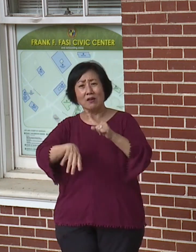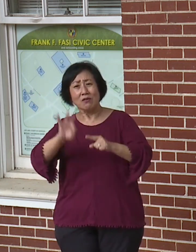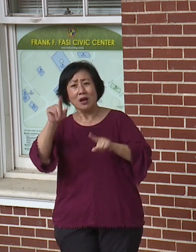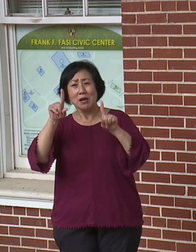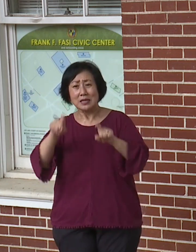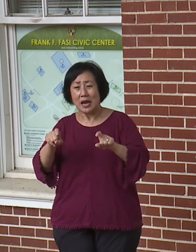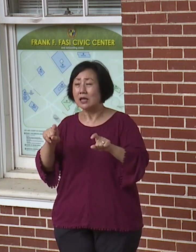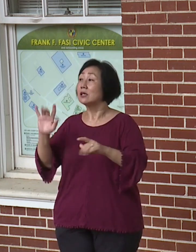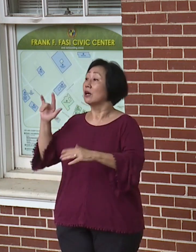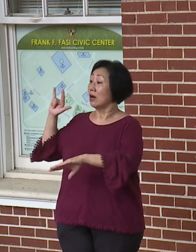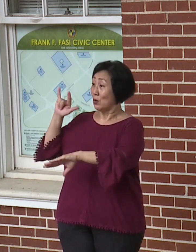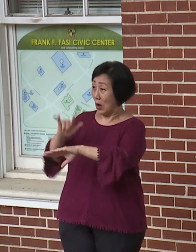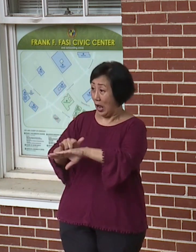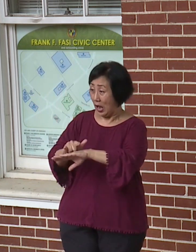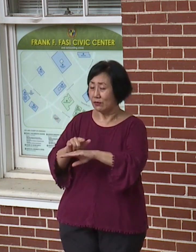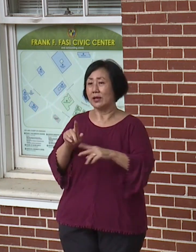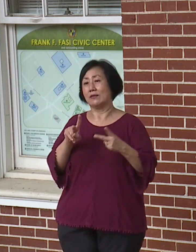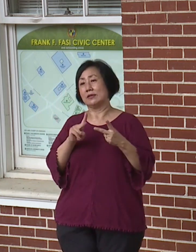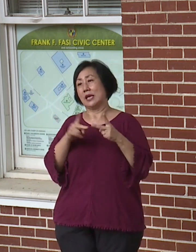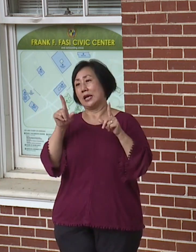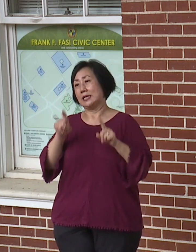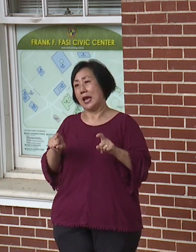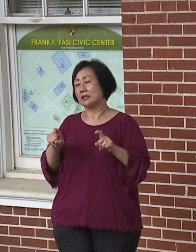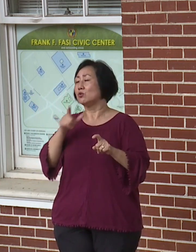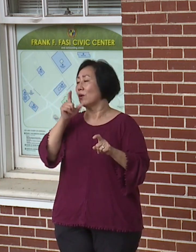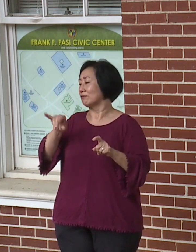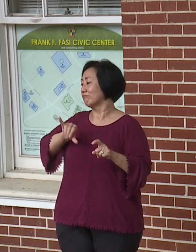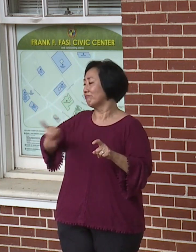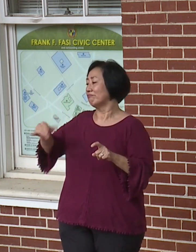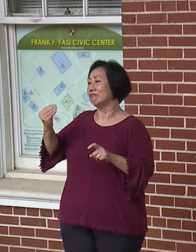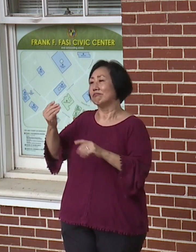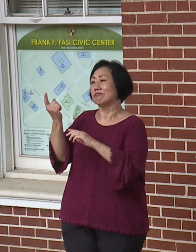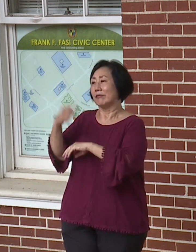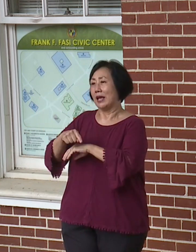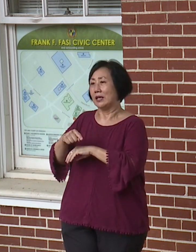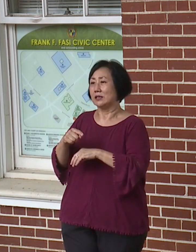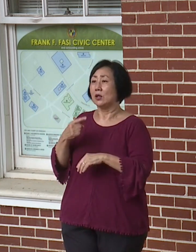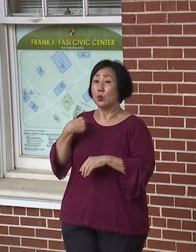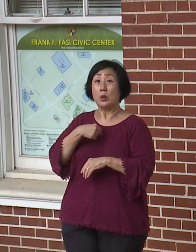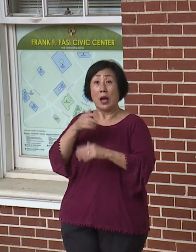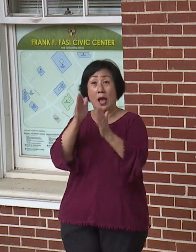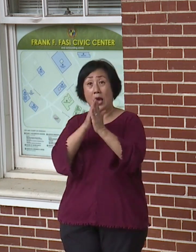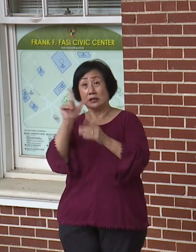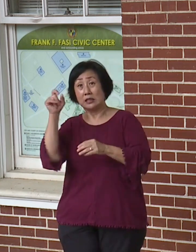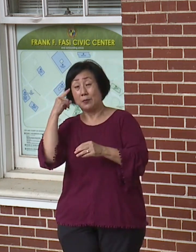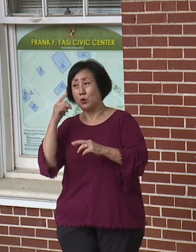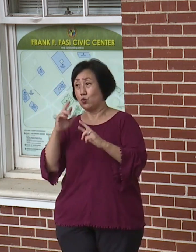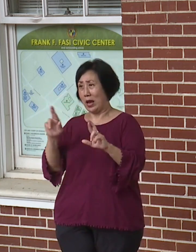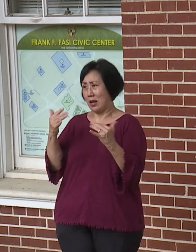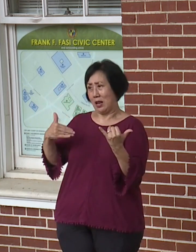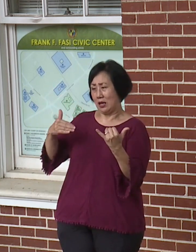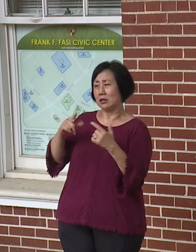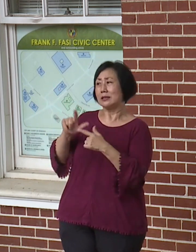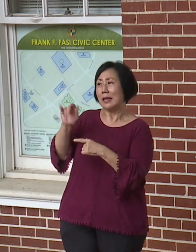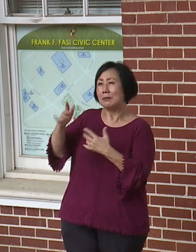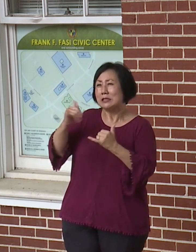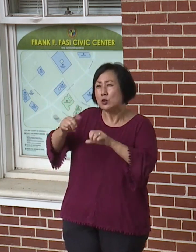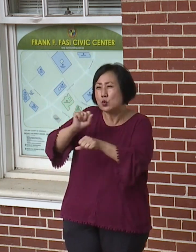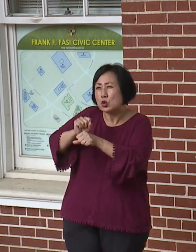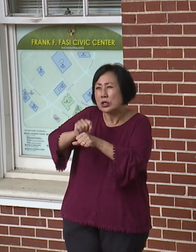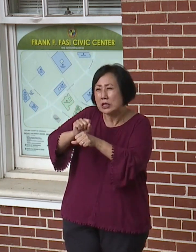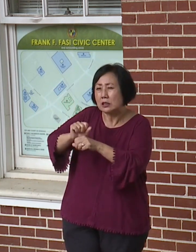test and get out of quarantine. And we'll be asking that of the governor, but we're not ready right now because we don't have our lab up and running yet.